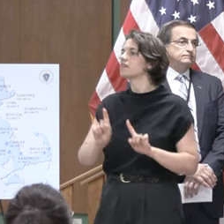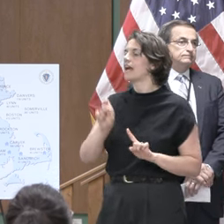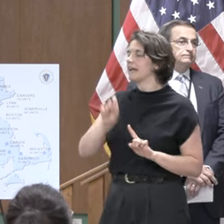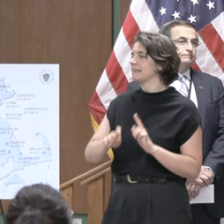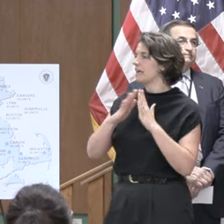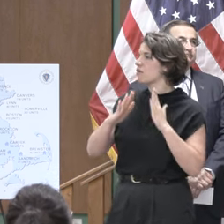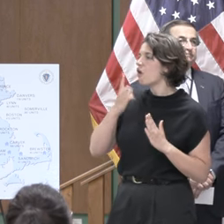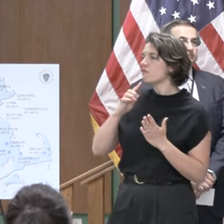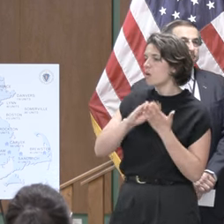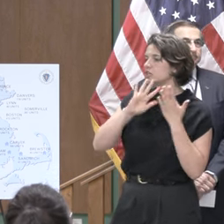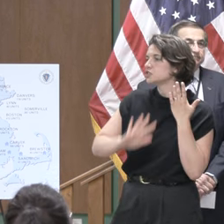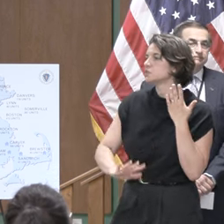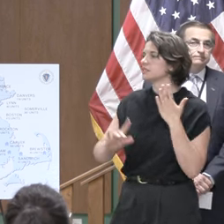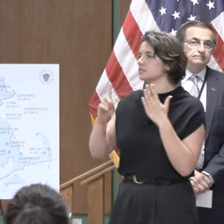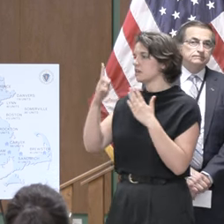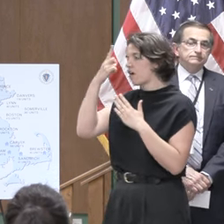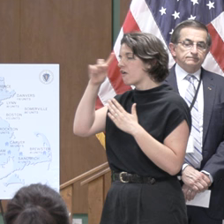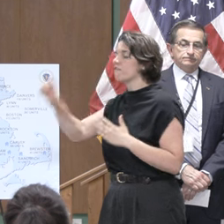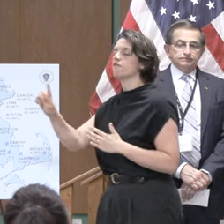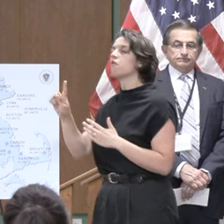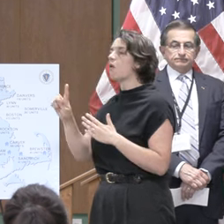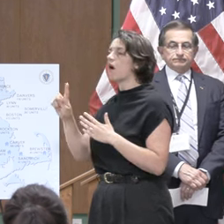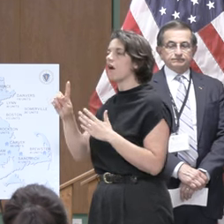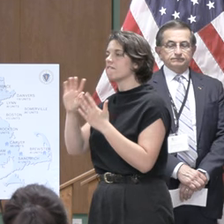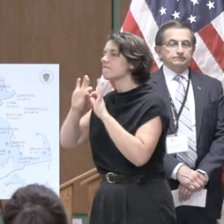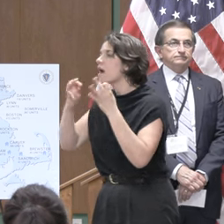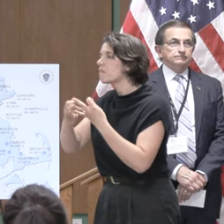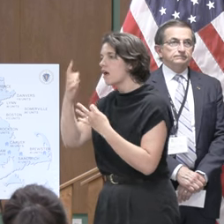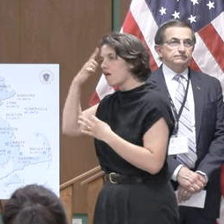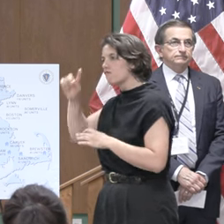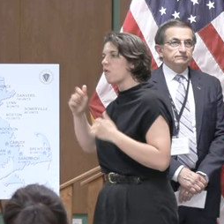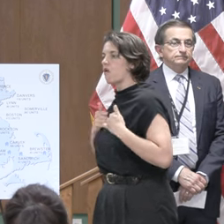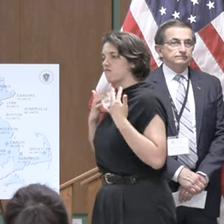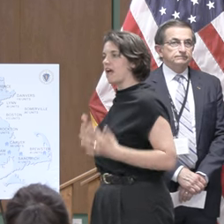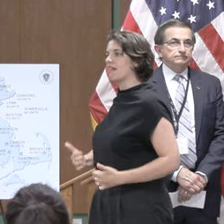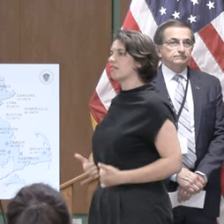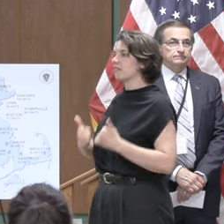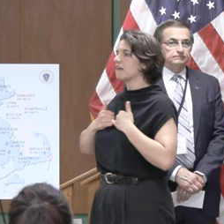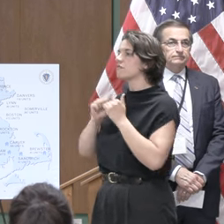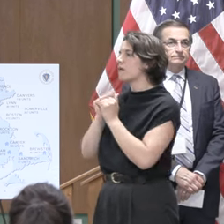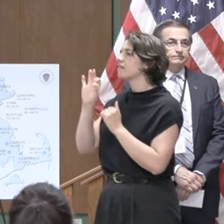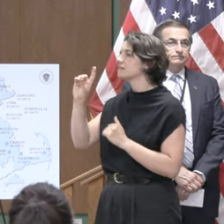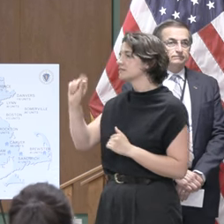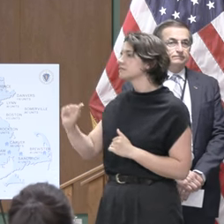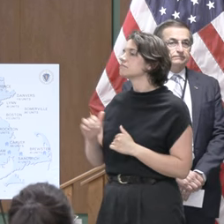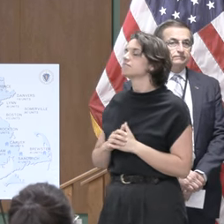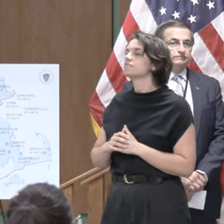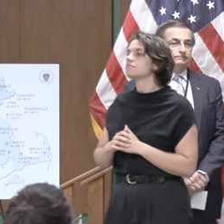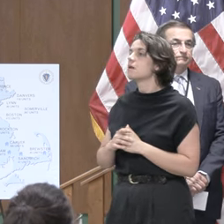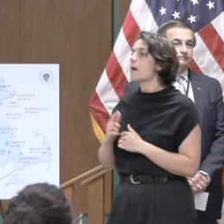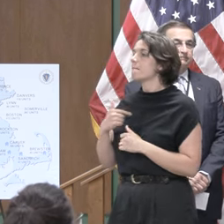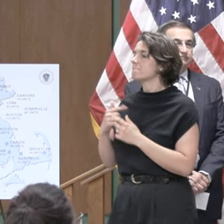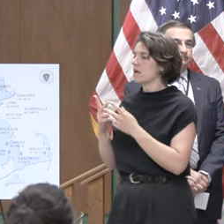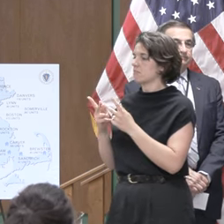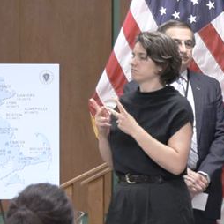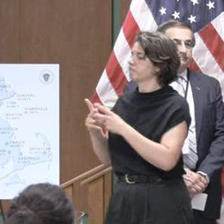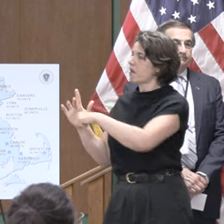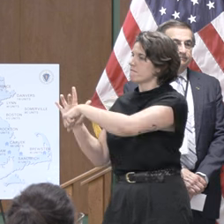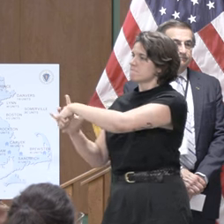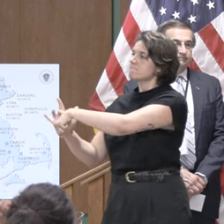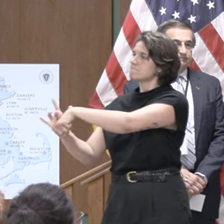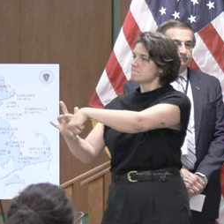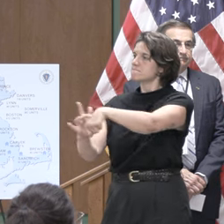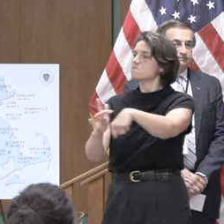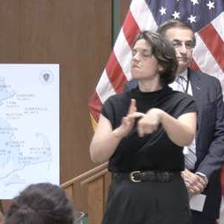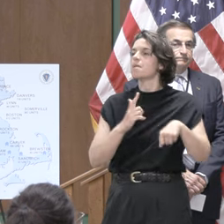residents living with disabilities everywhere i visit i hear that the cost of housing is too high and the availability